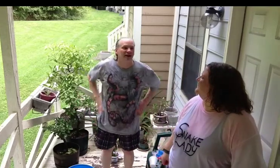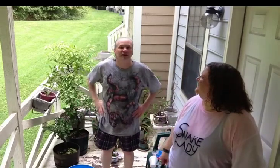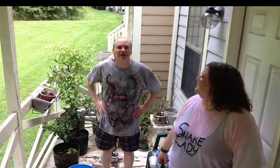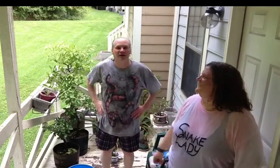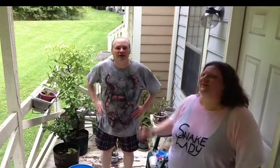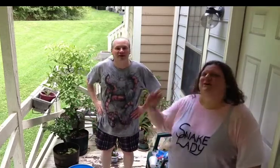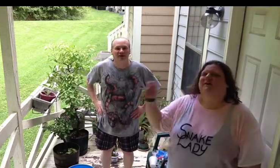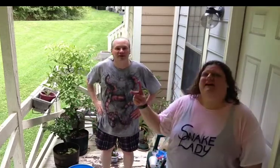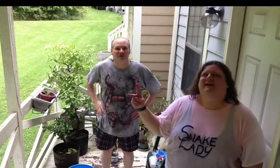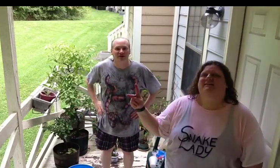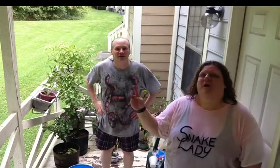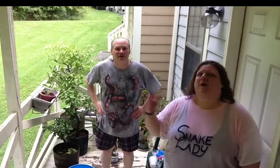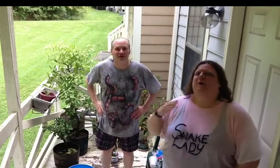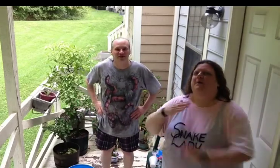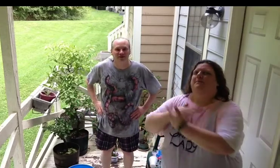Okay, it's my turn.